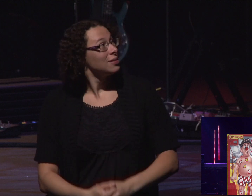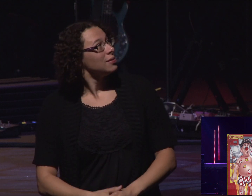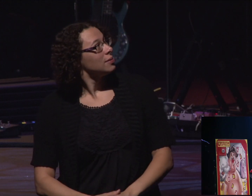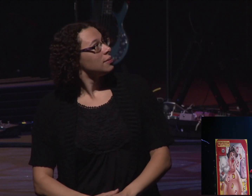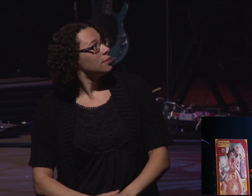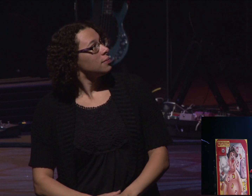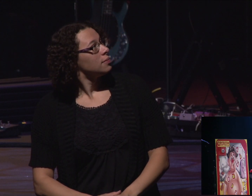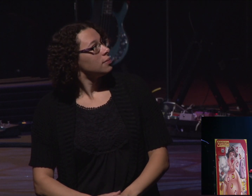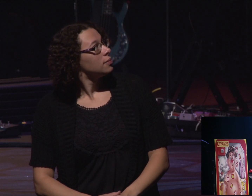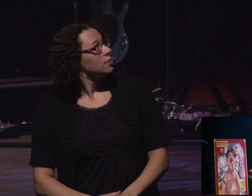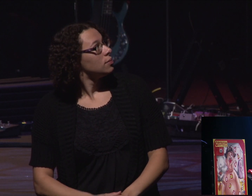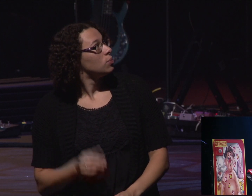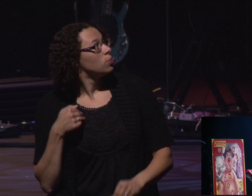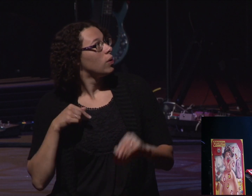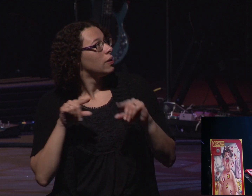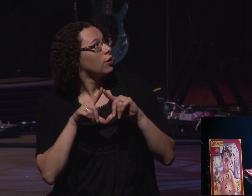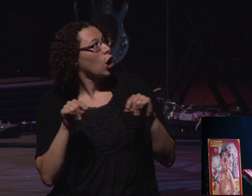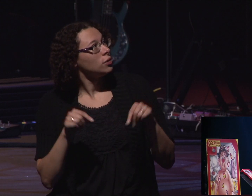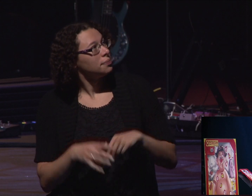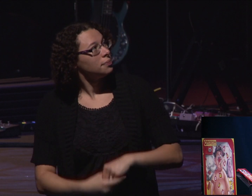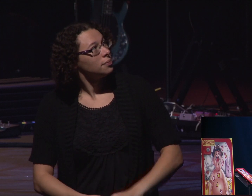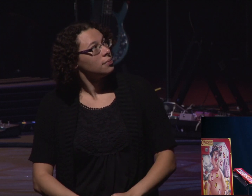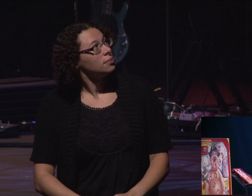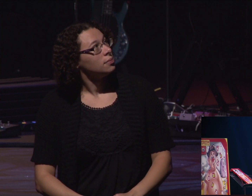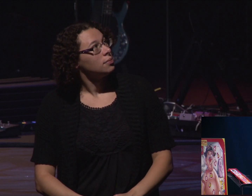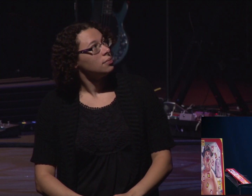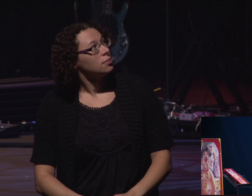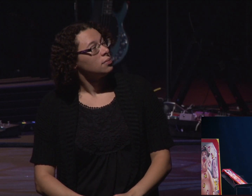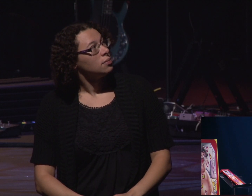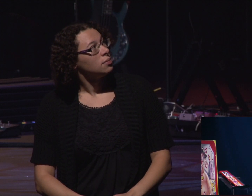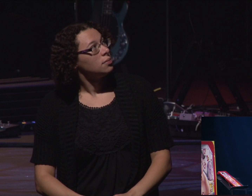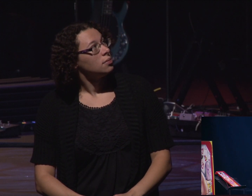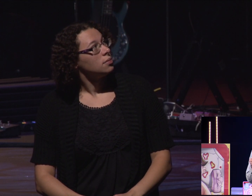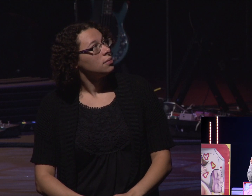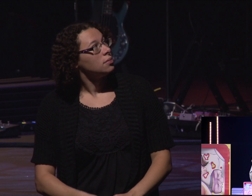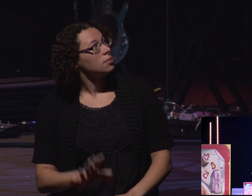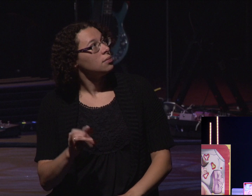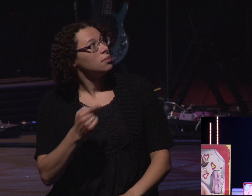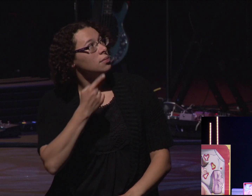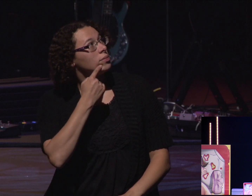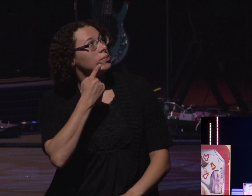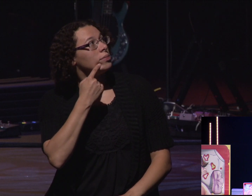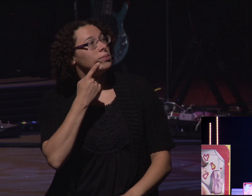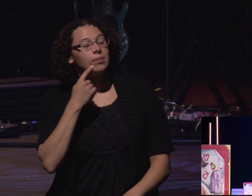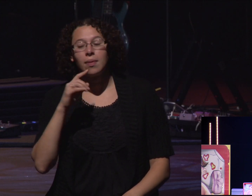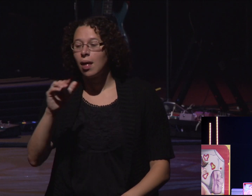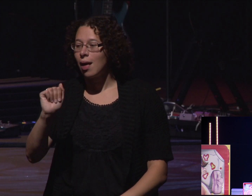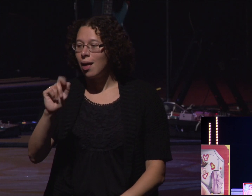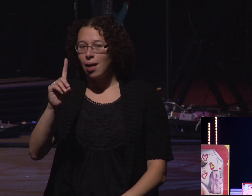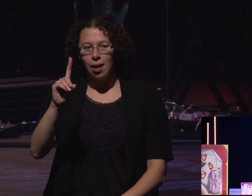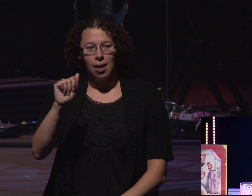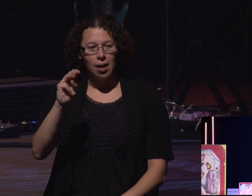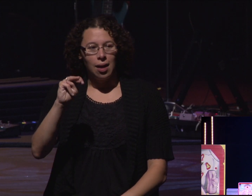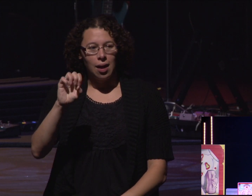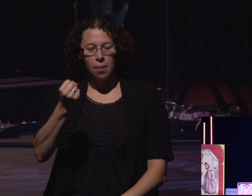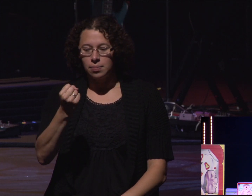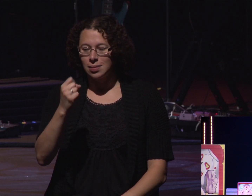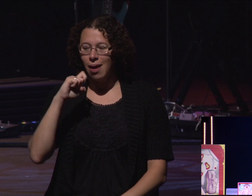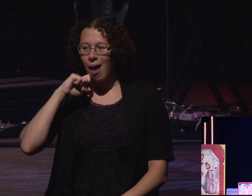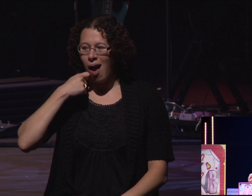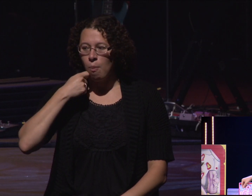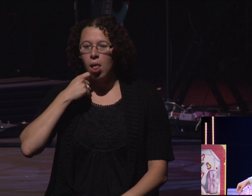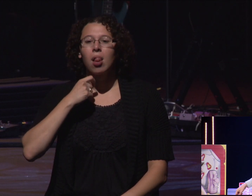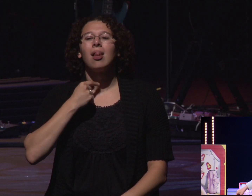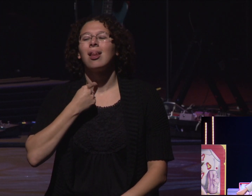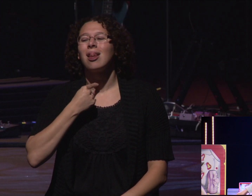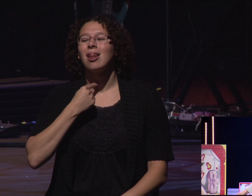pocket, here you go. Get these game cards and whatever the game card says, that's what you remove. This one says Adam's apple. So it's your turn, you take